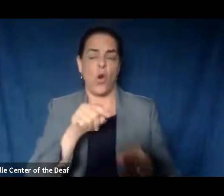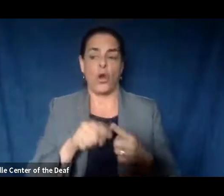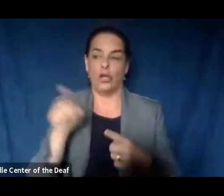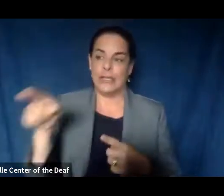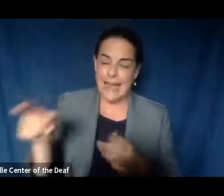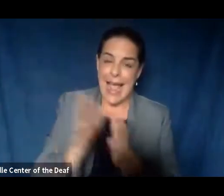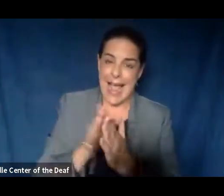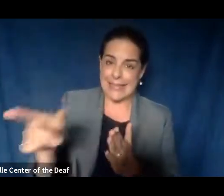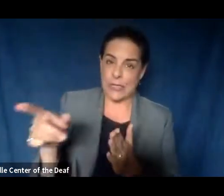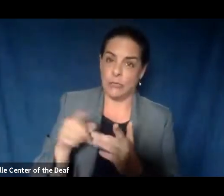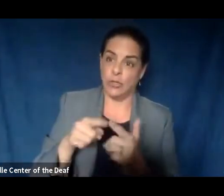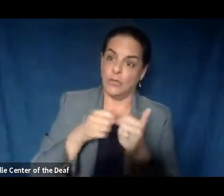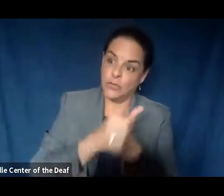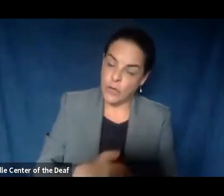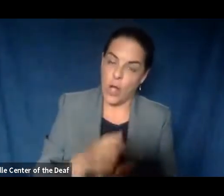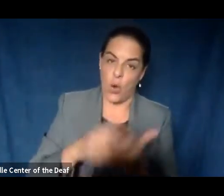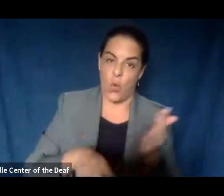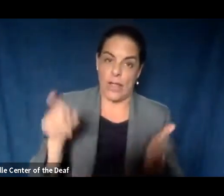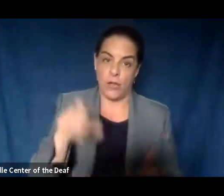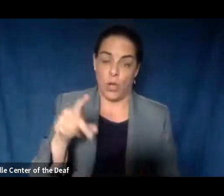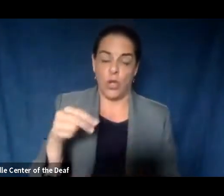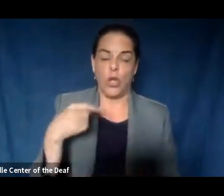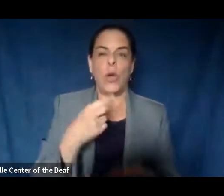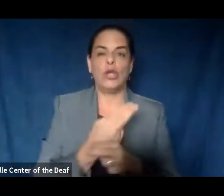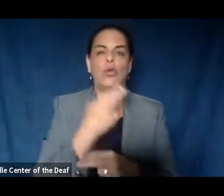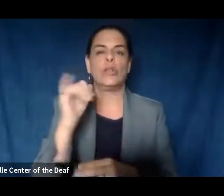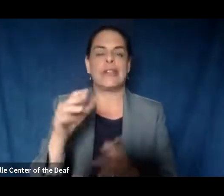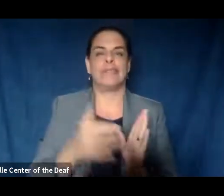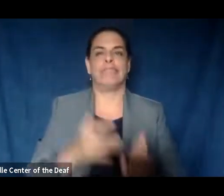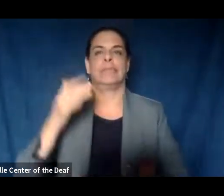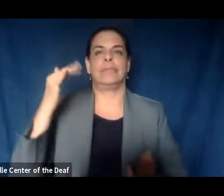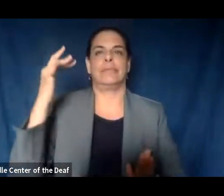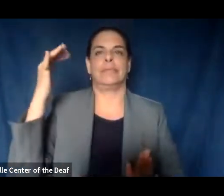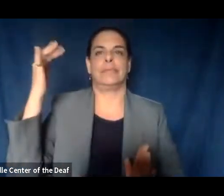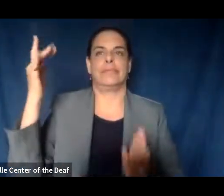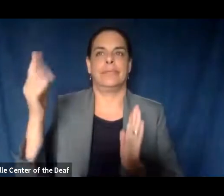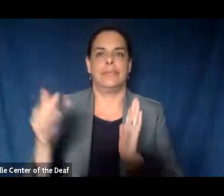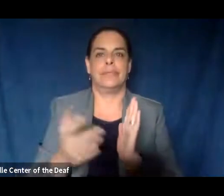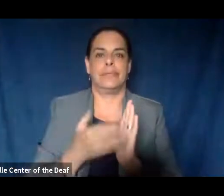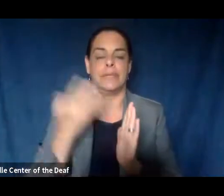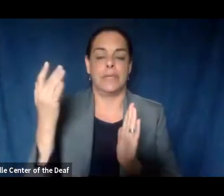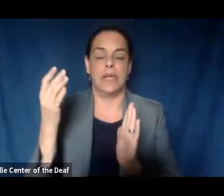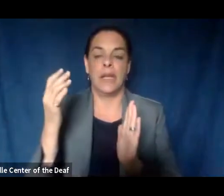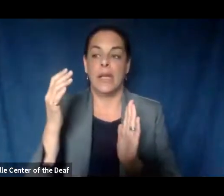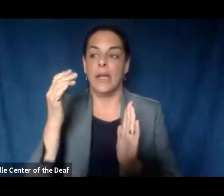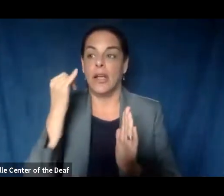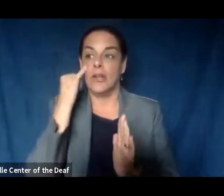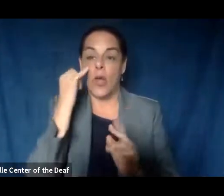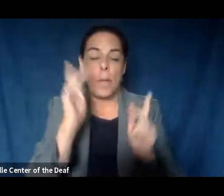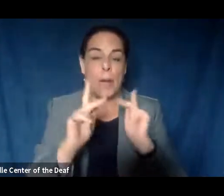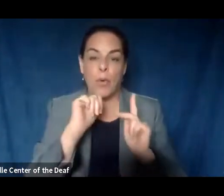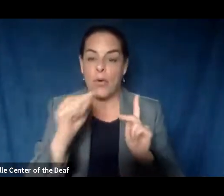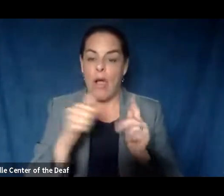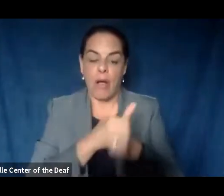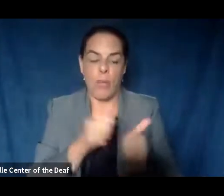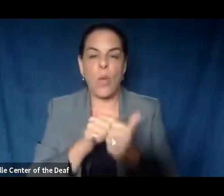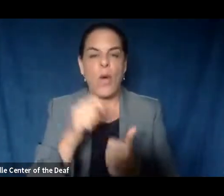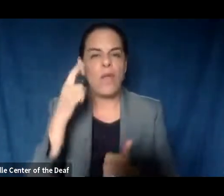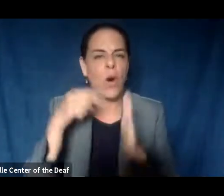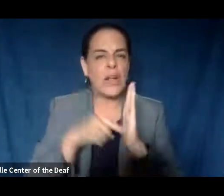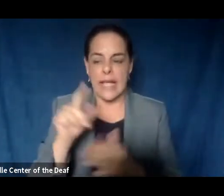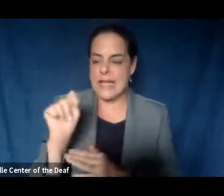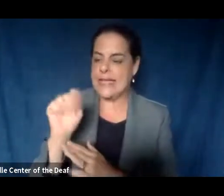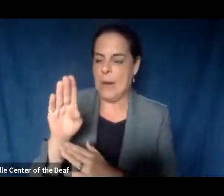what we're asking them to do. We use those occasionally when we have people who are noncompliant, say, with TB treatment. Court orders are